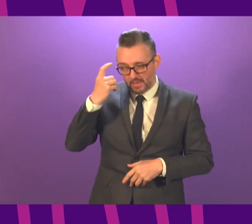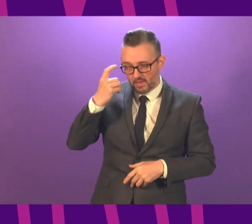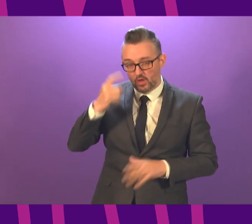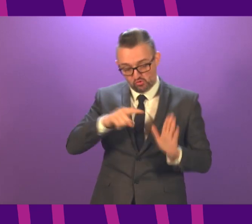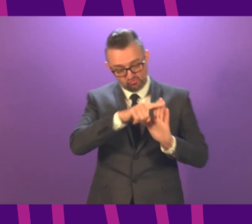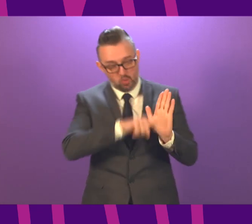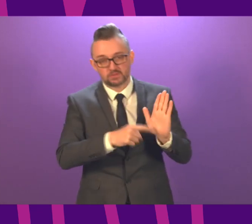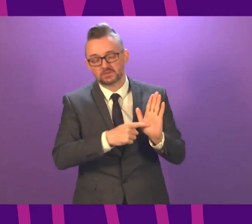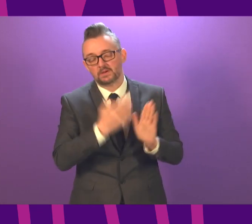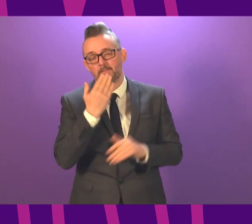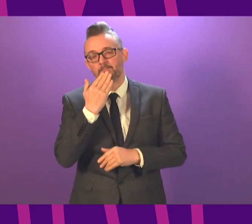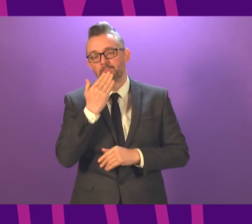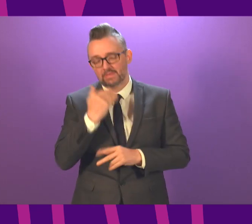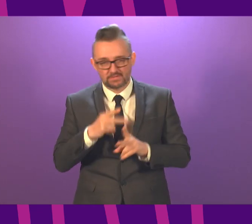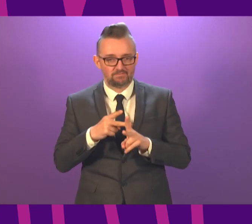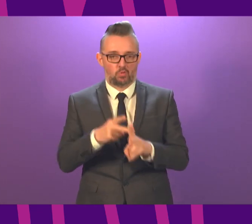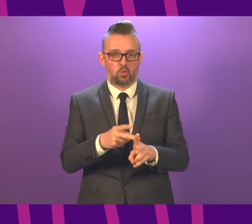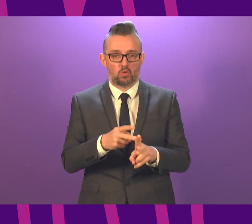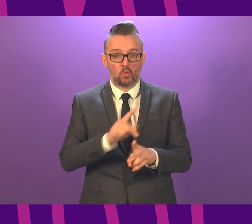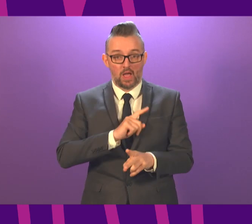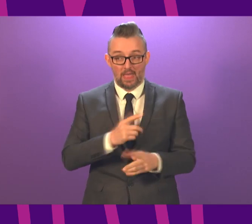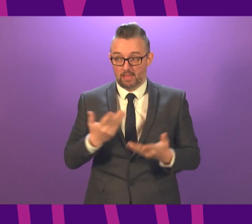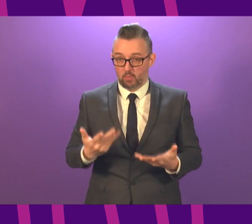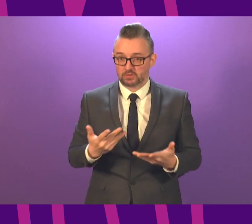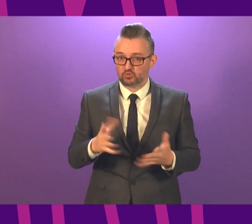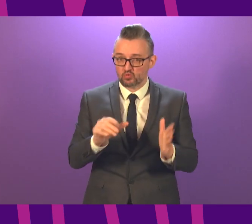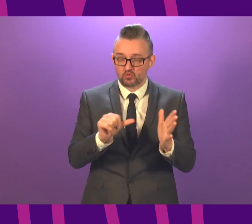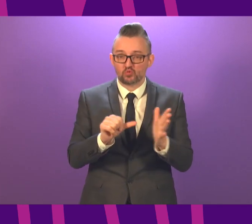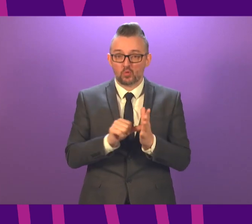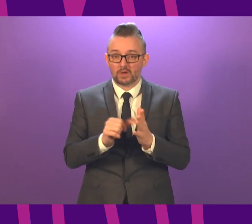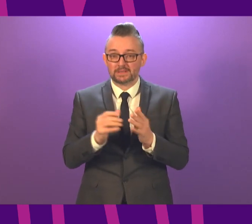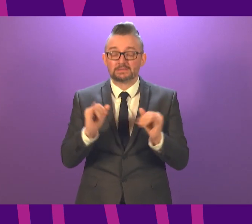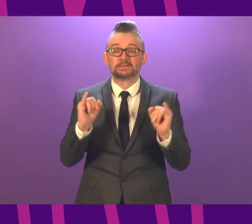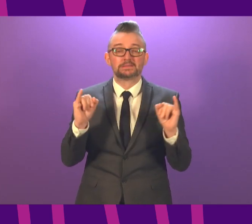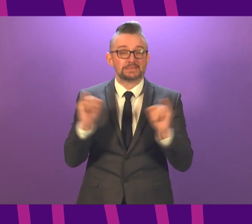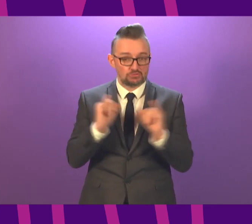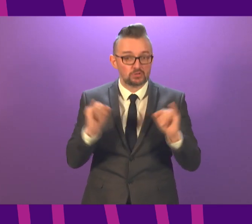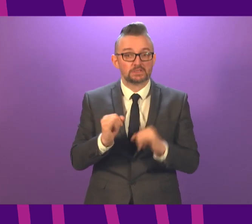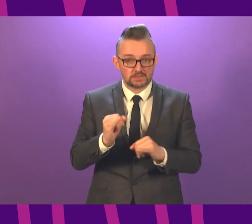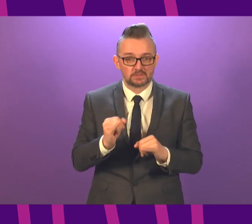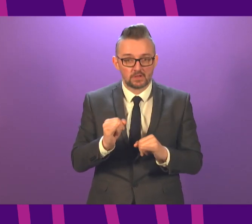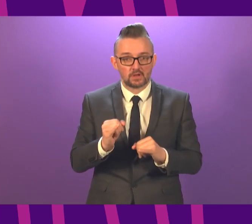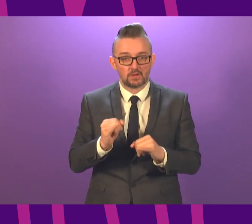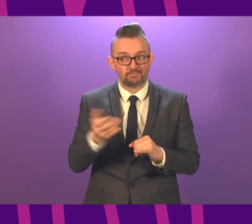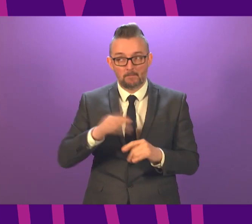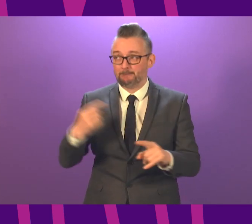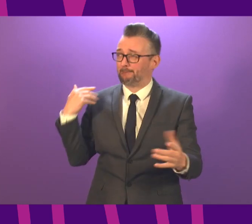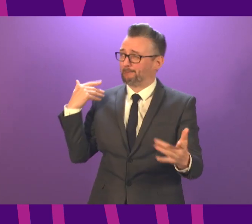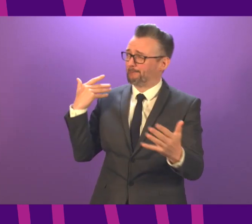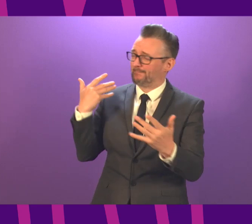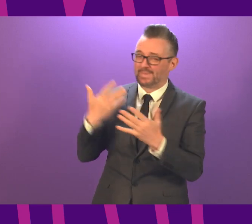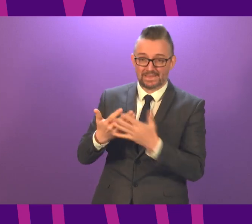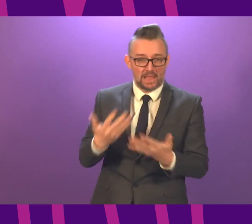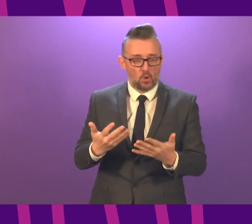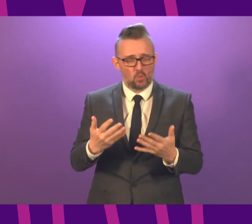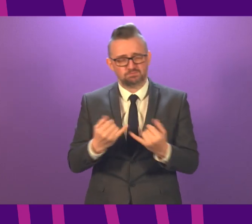these restrictions, it is now. We face a perilous situation, a more serious situation than at any time since the outset of this, and we cannot afford